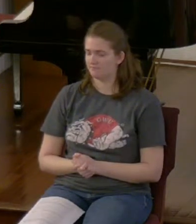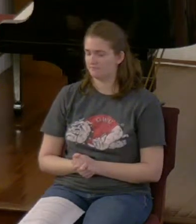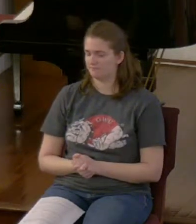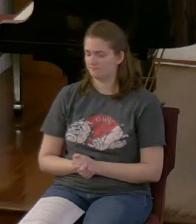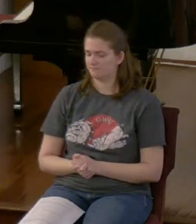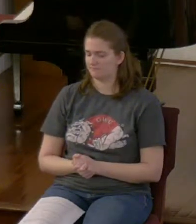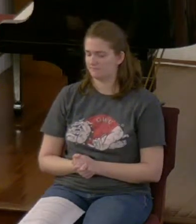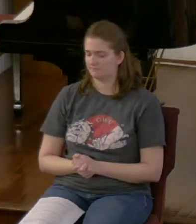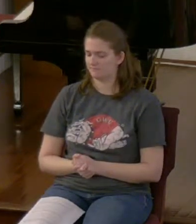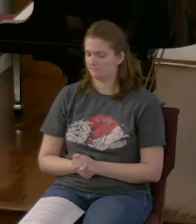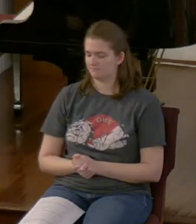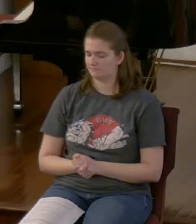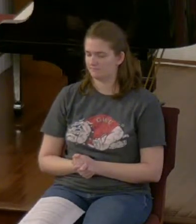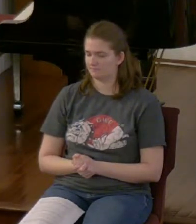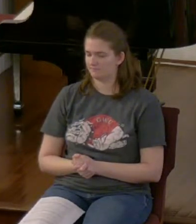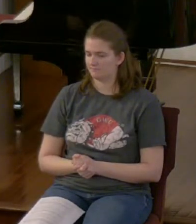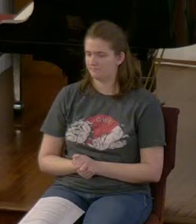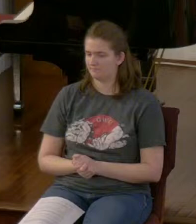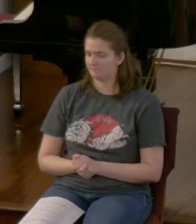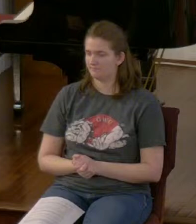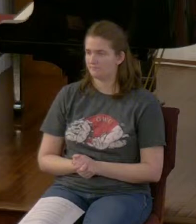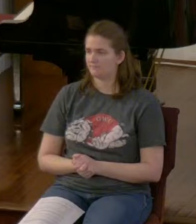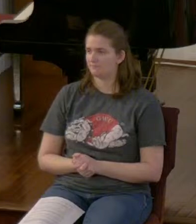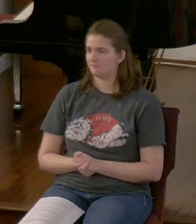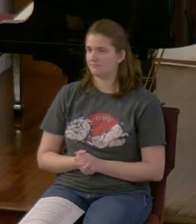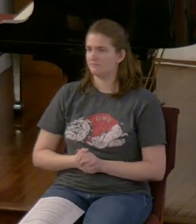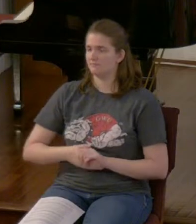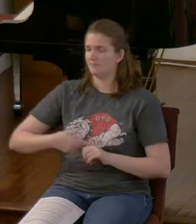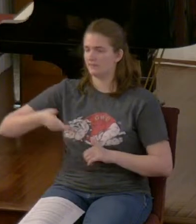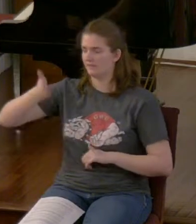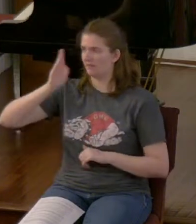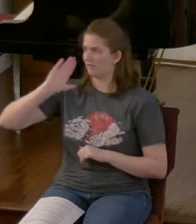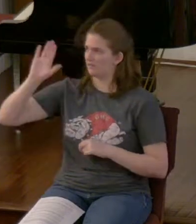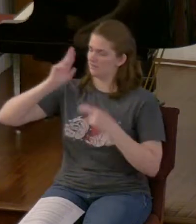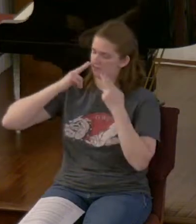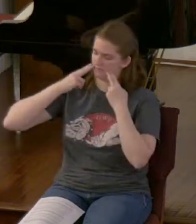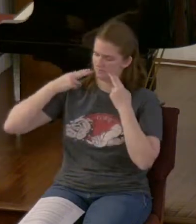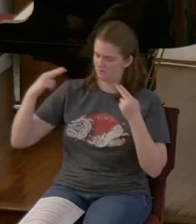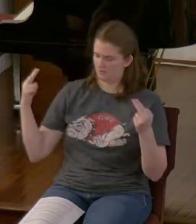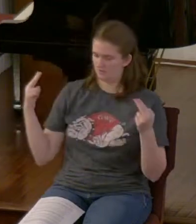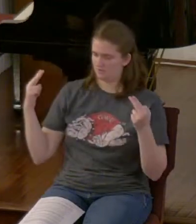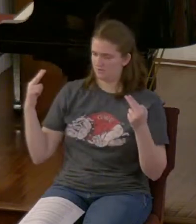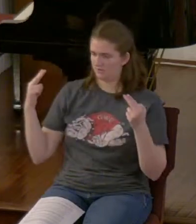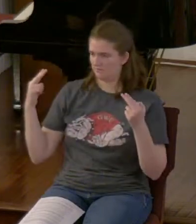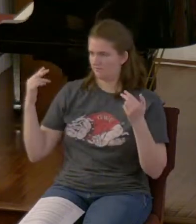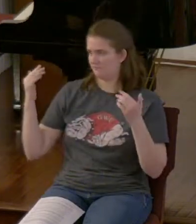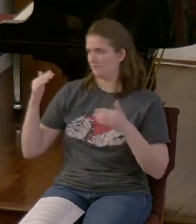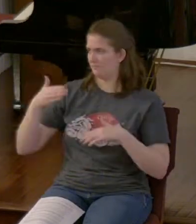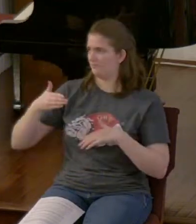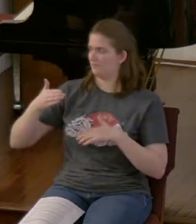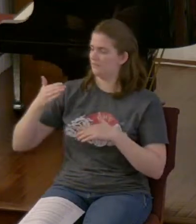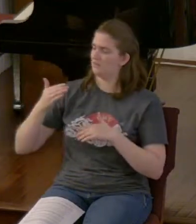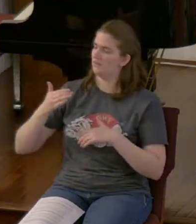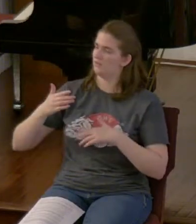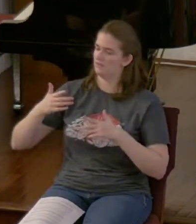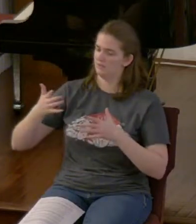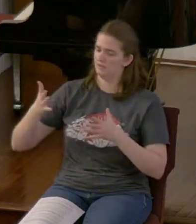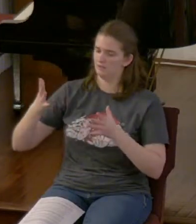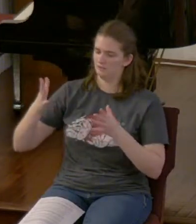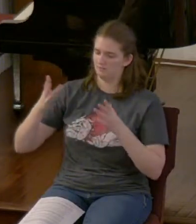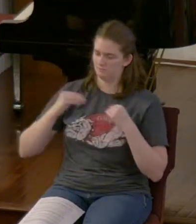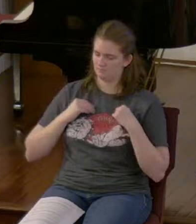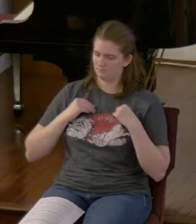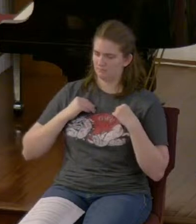and now look at this it says but the saints of the highest one King James version says the most high will receive